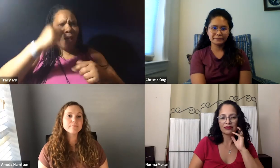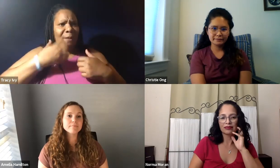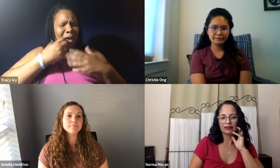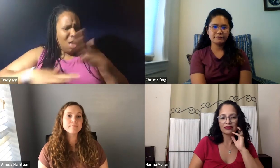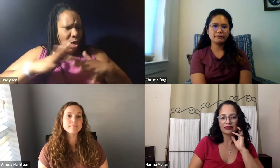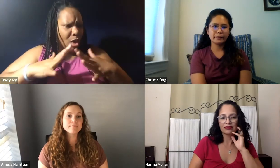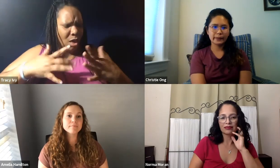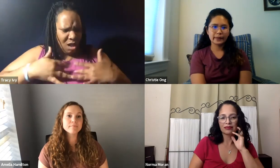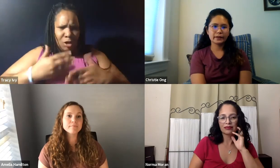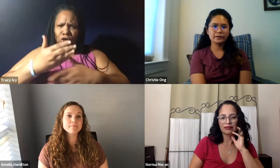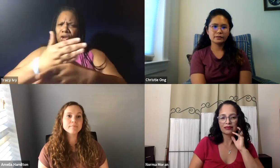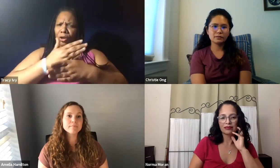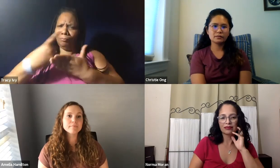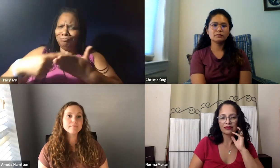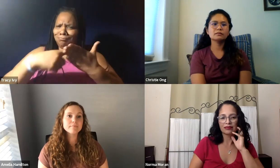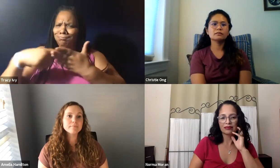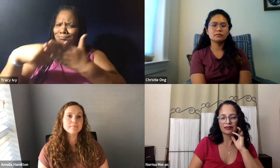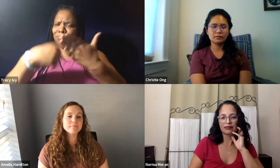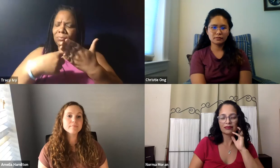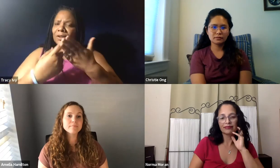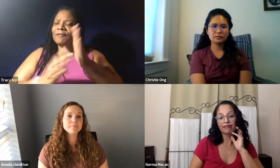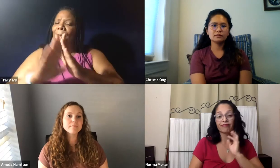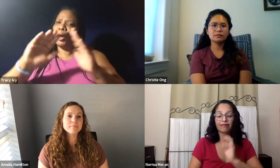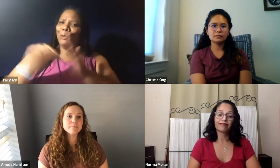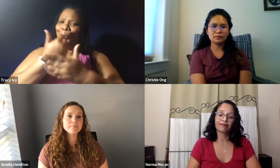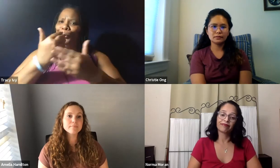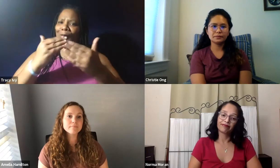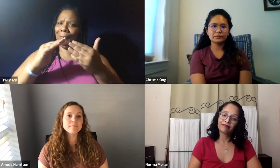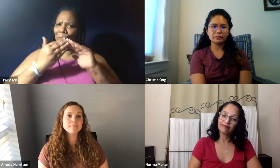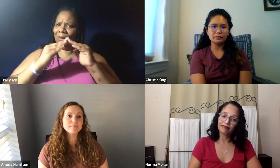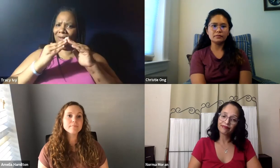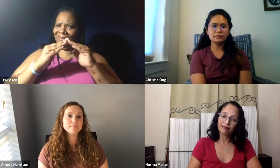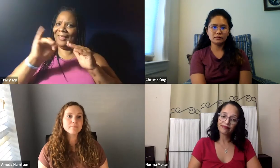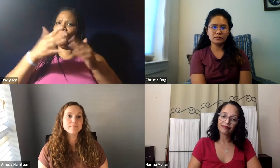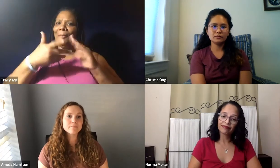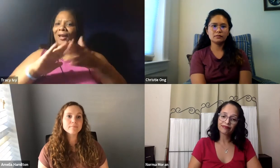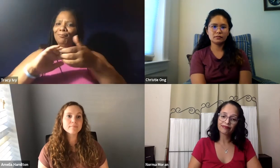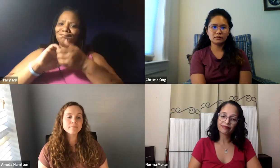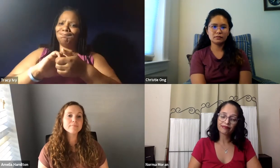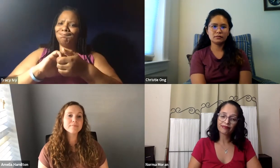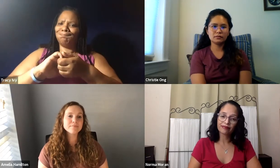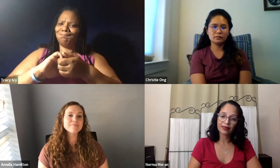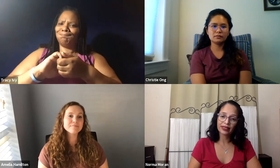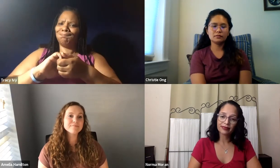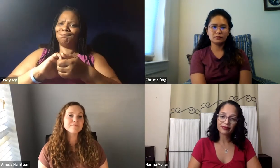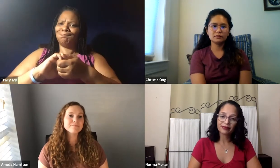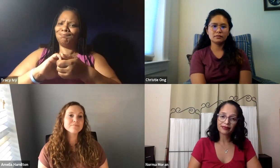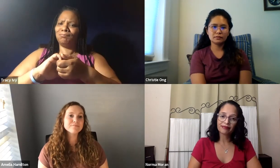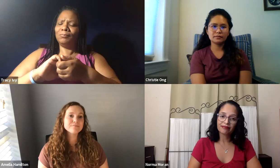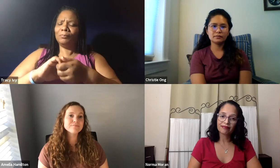When it comes to COVID, you have to look inside yourself, figure out what it is that you can do, how you can support your community, how you